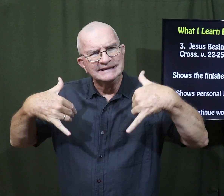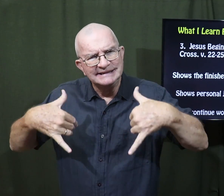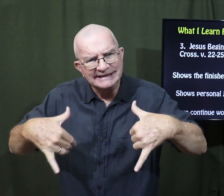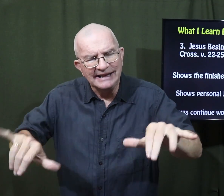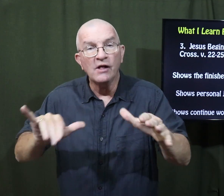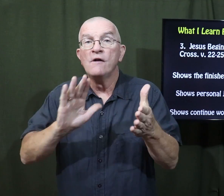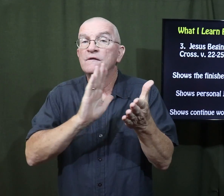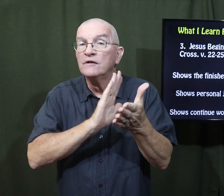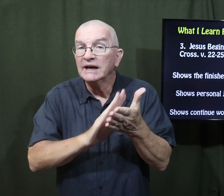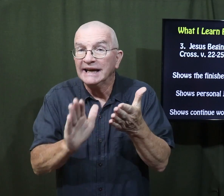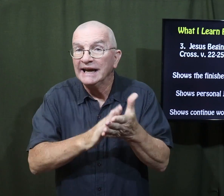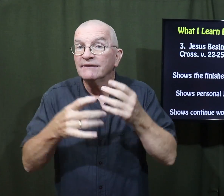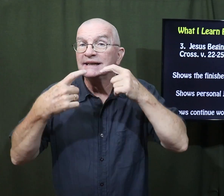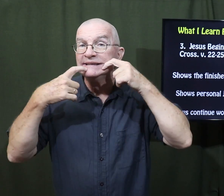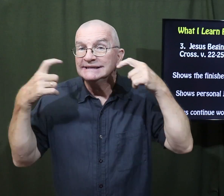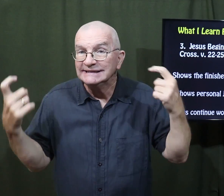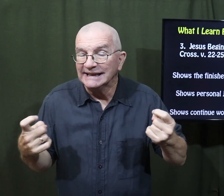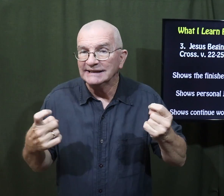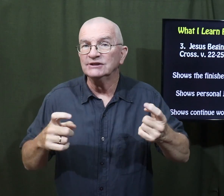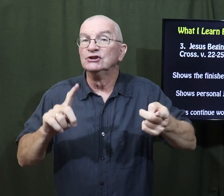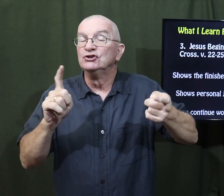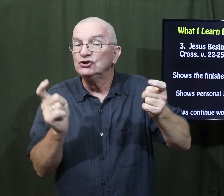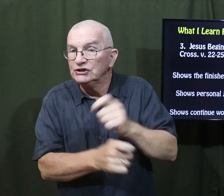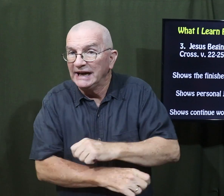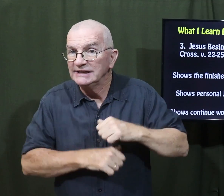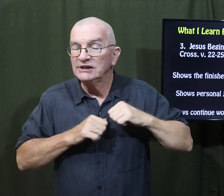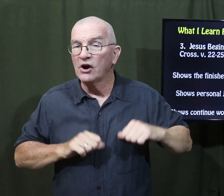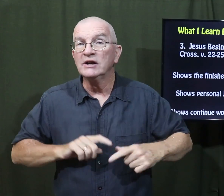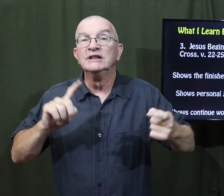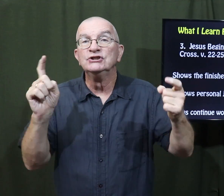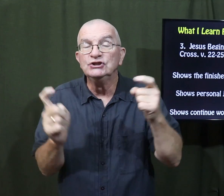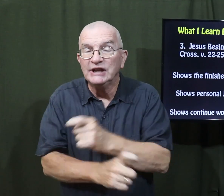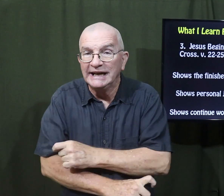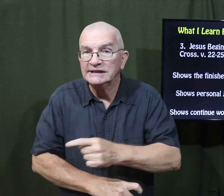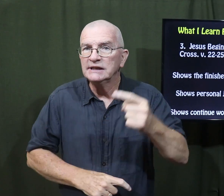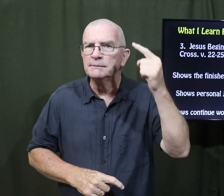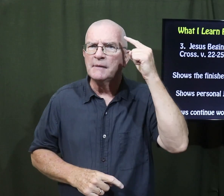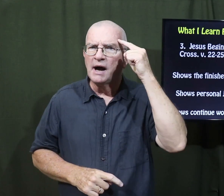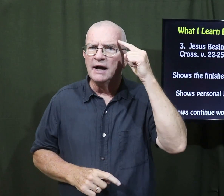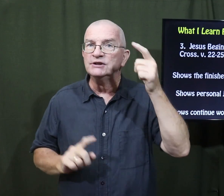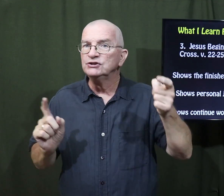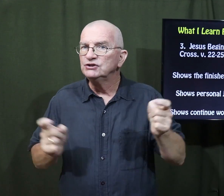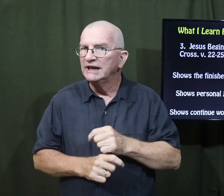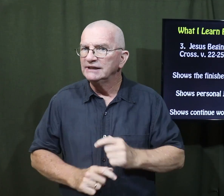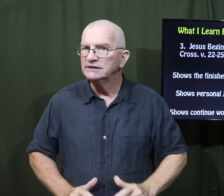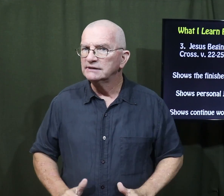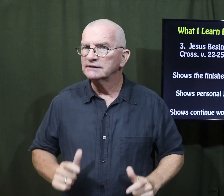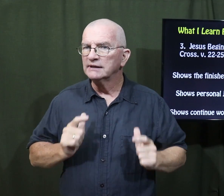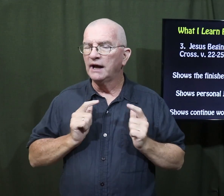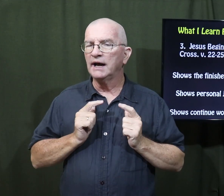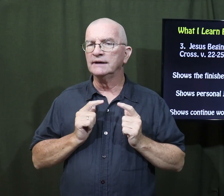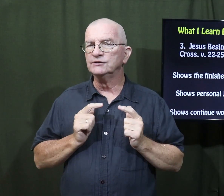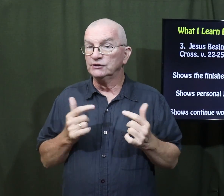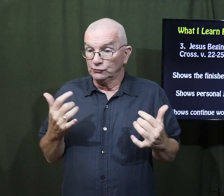Jesus is still forgiving sins, changing hearts, changing minds, changing lives.